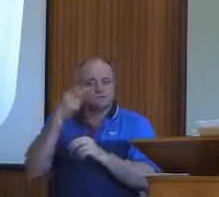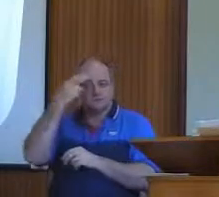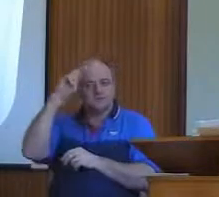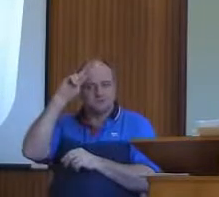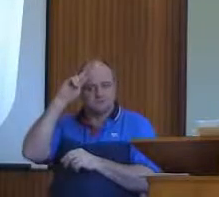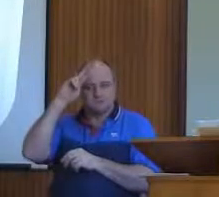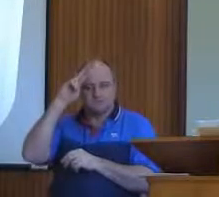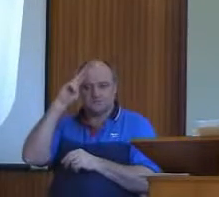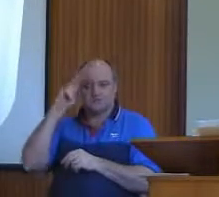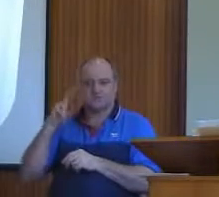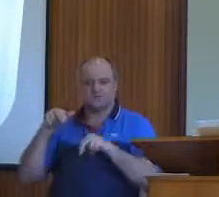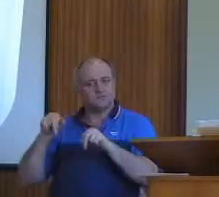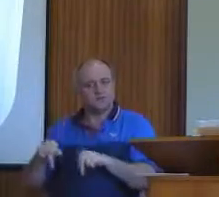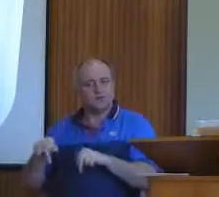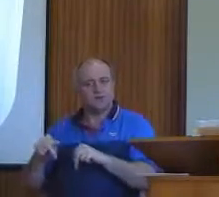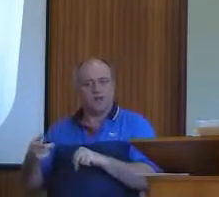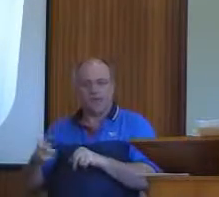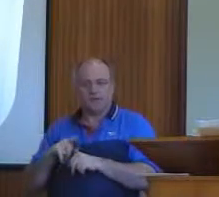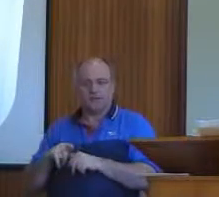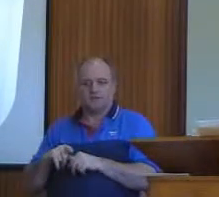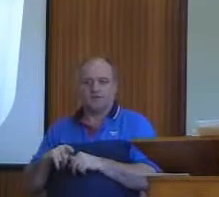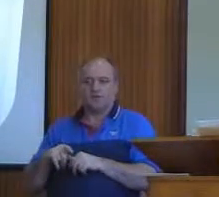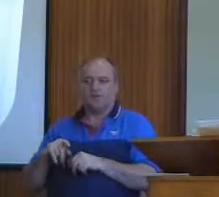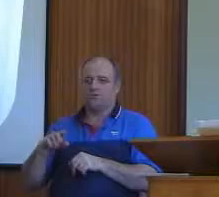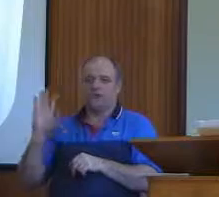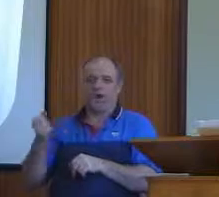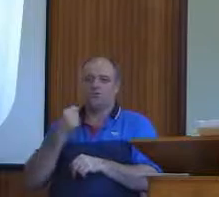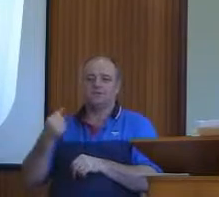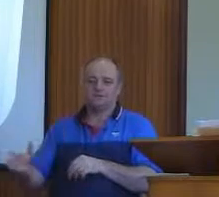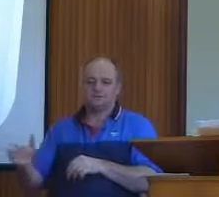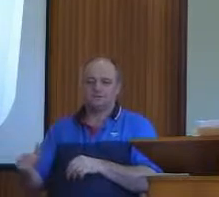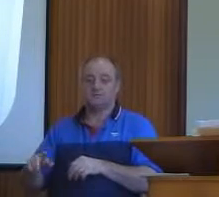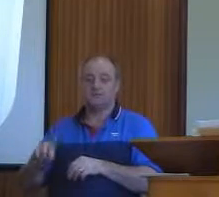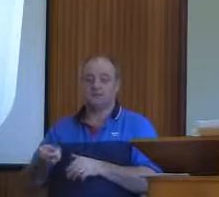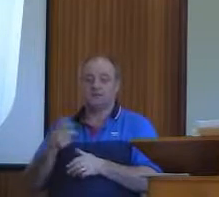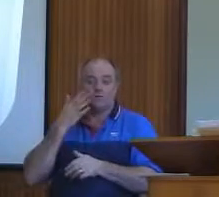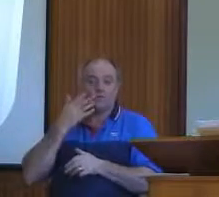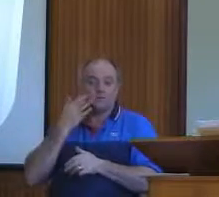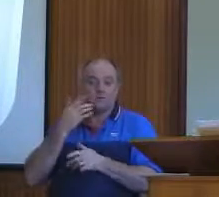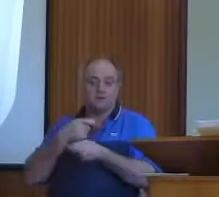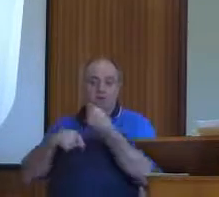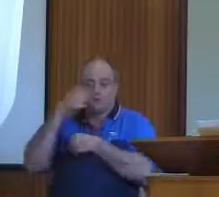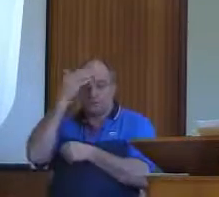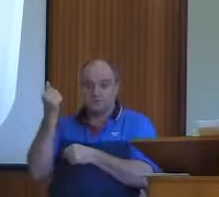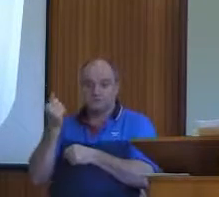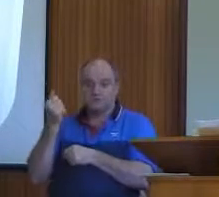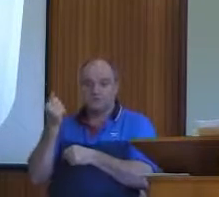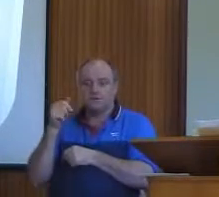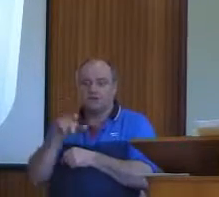Suddenly it took on meaning and we gained the capacity to understand them. My parents didn't darken